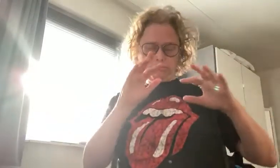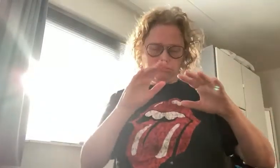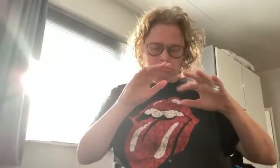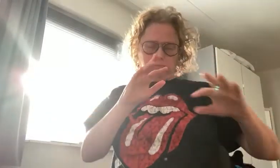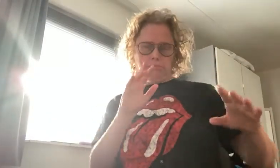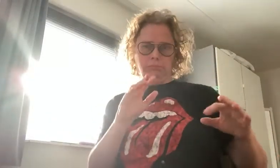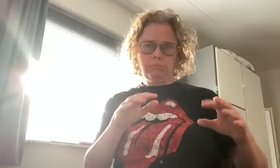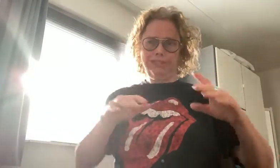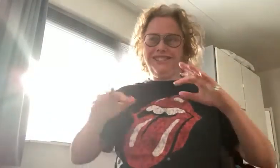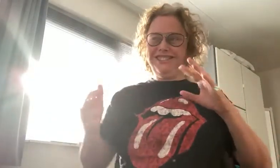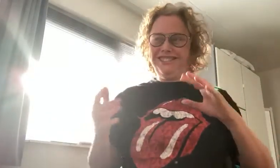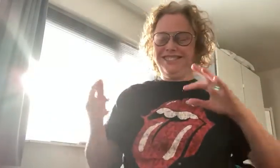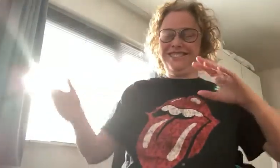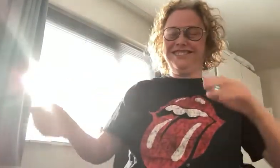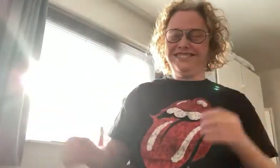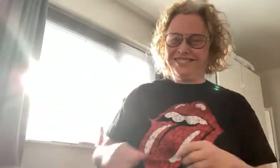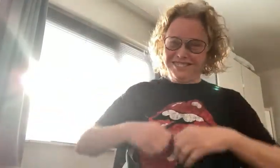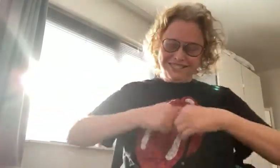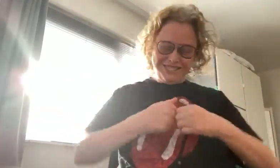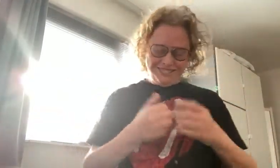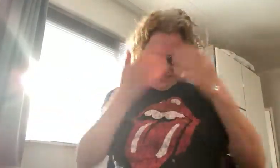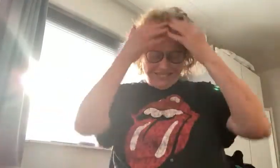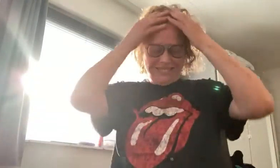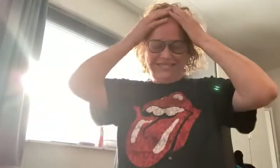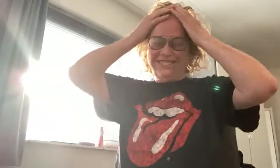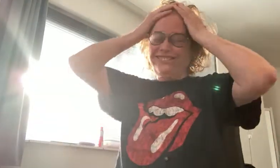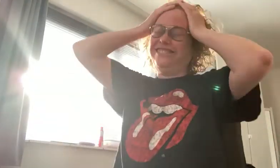the human song and his busters